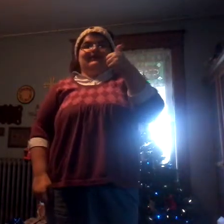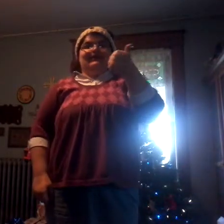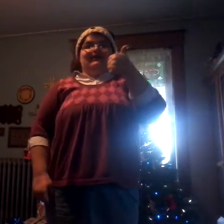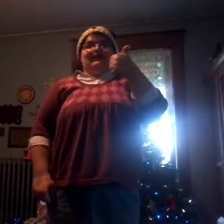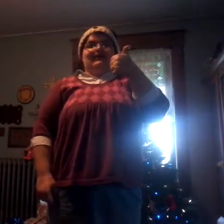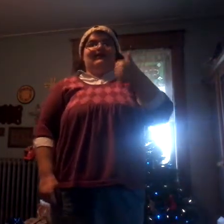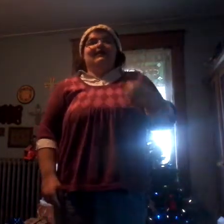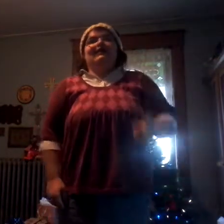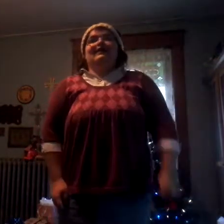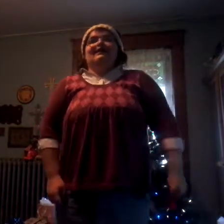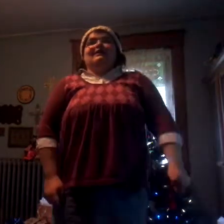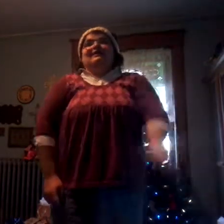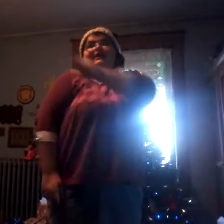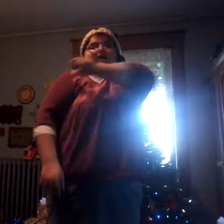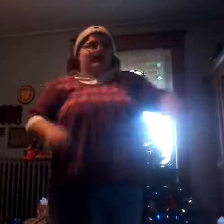true love gave to me, six